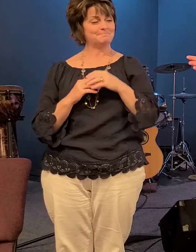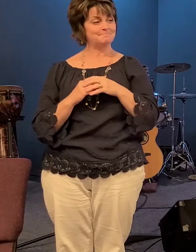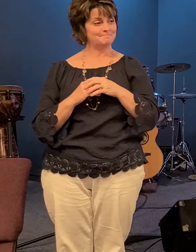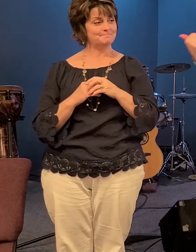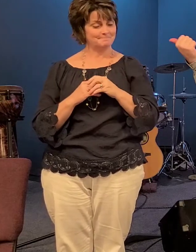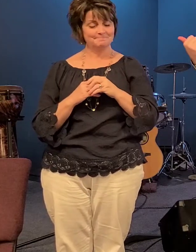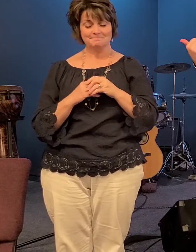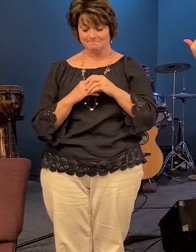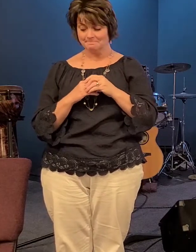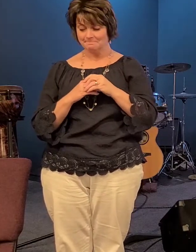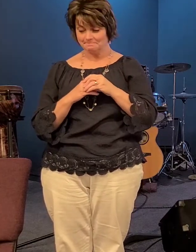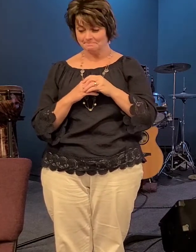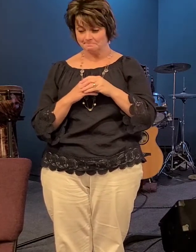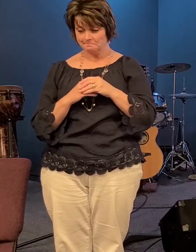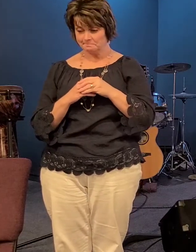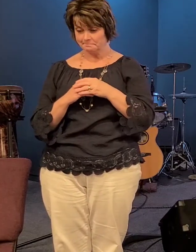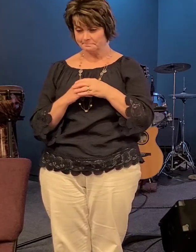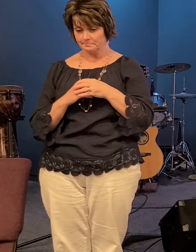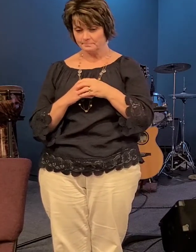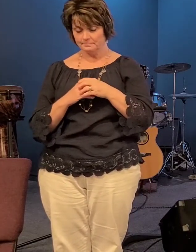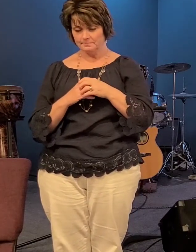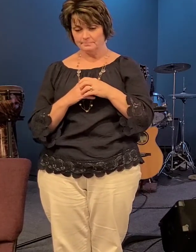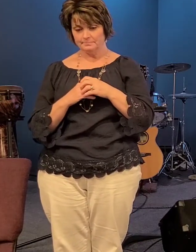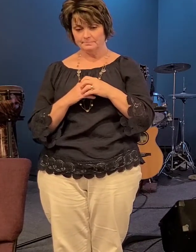okay if